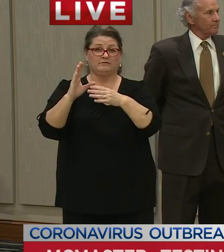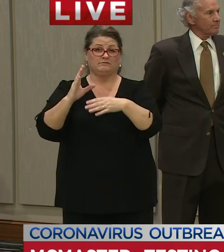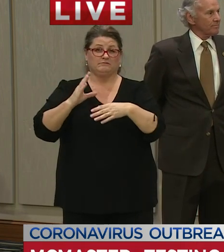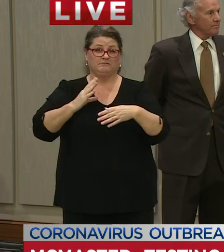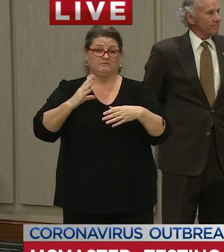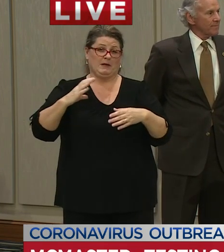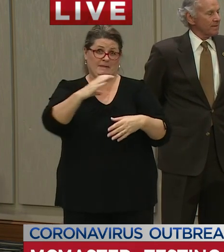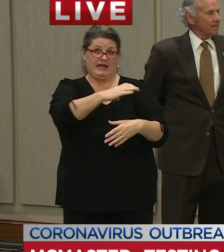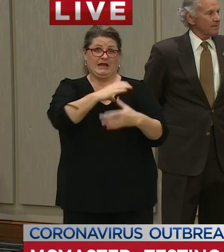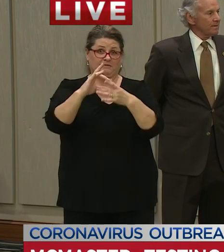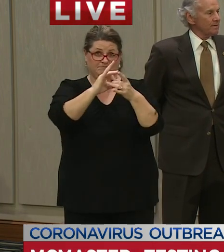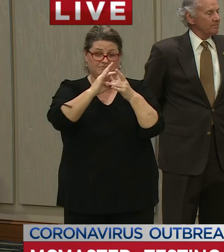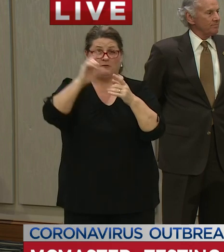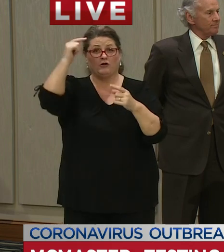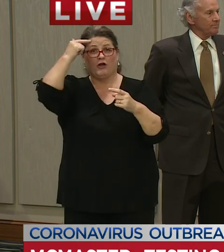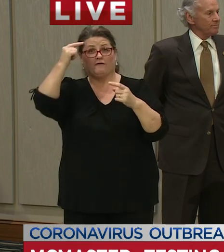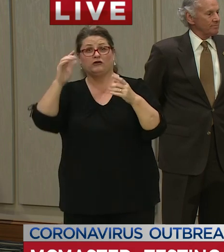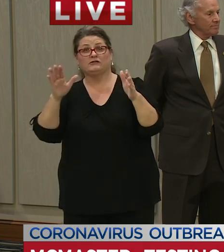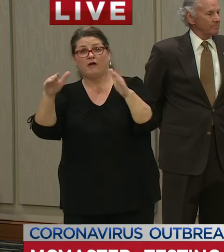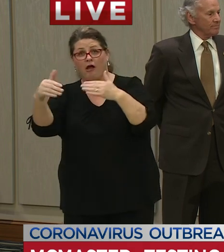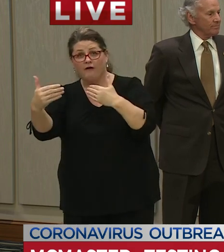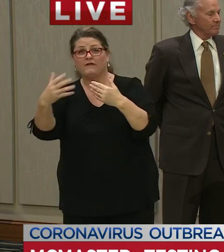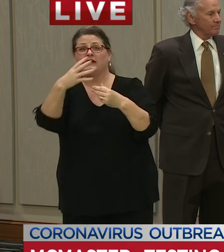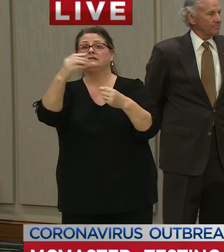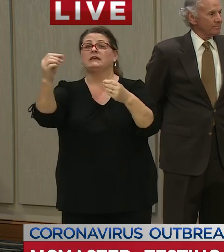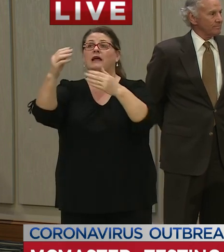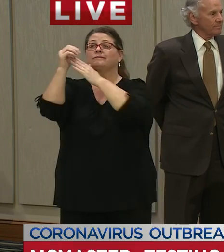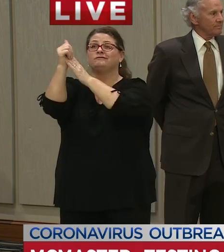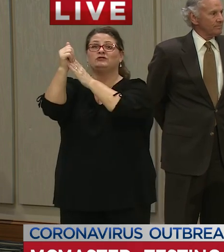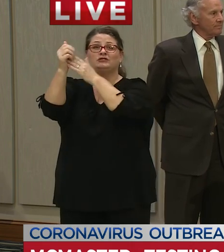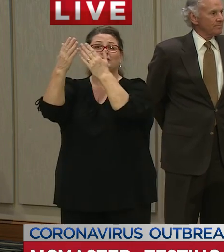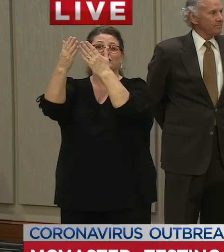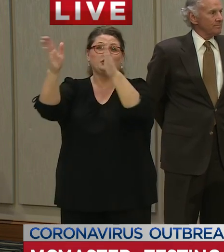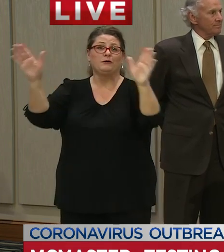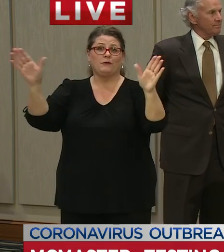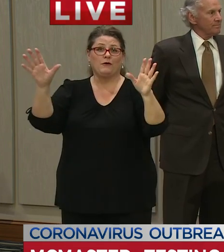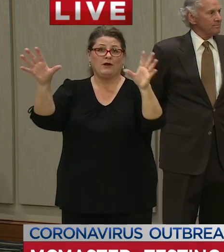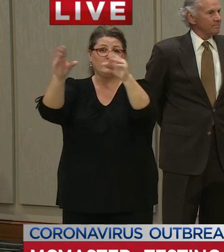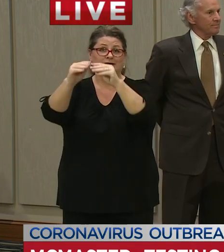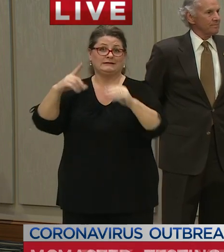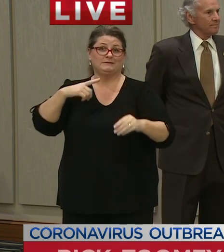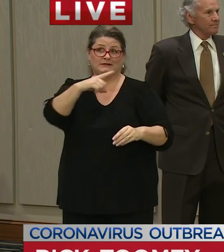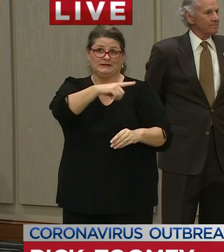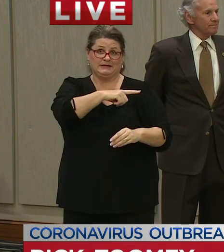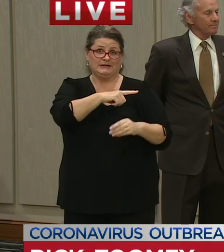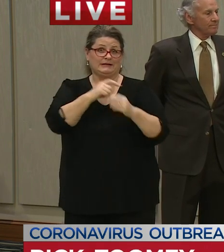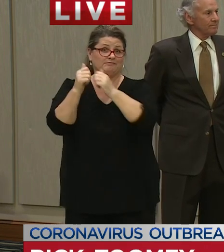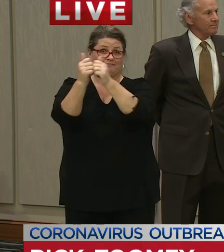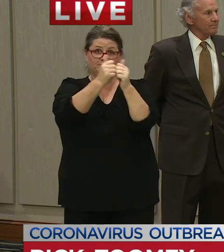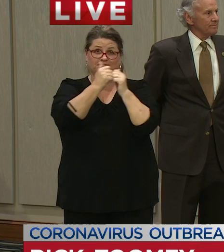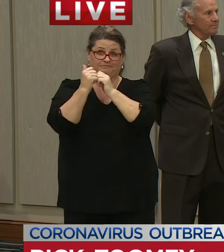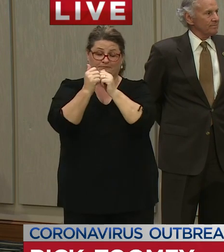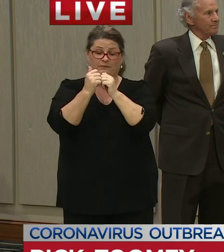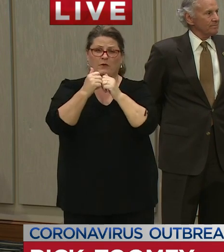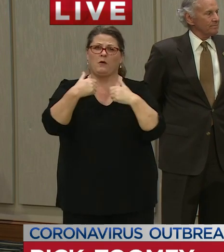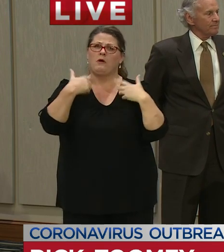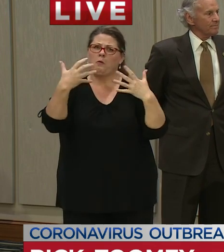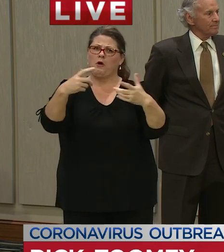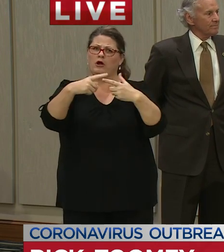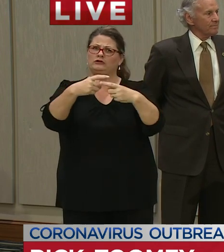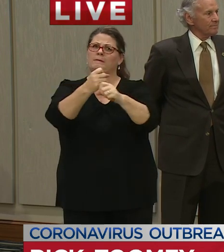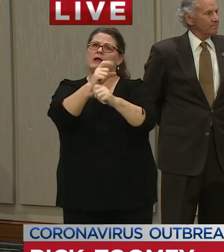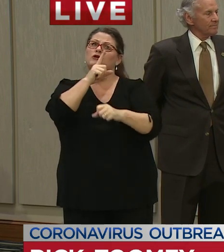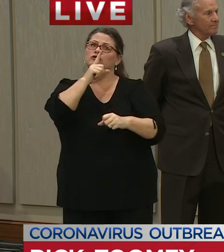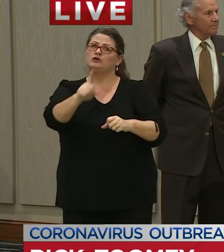the governor's office and the leadership of the general assembly we are focusing on a strategy to expand the numbers of